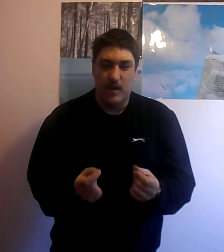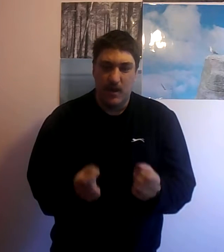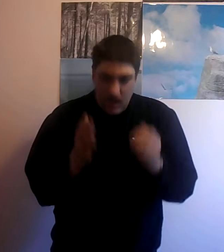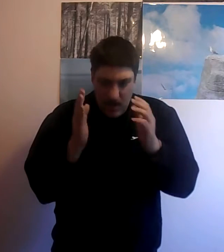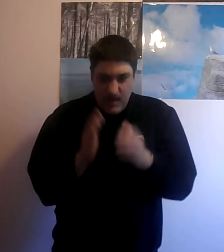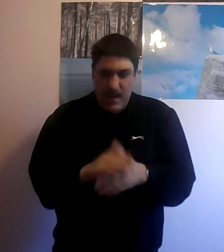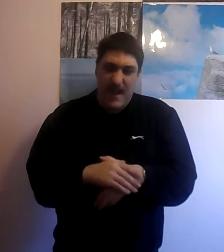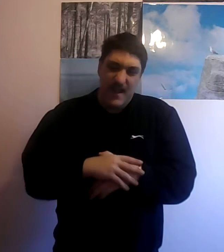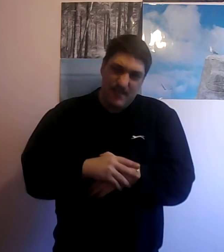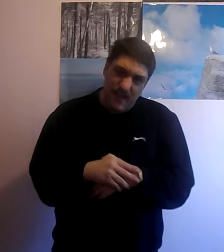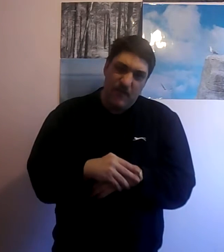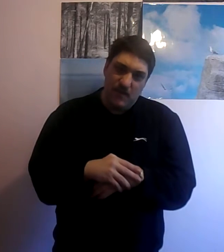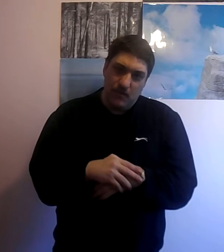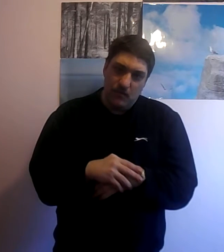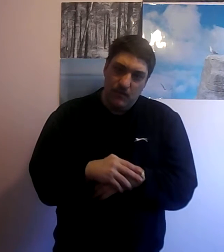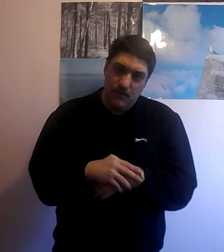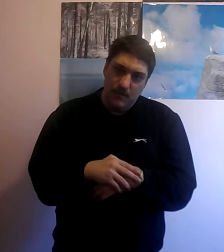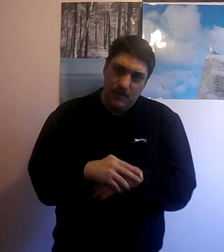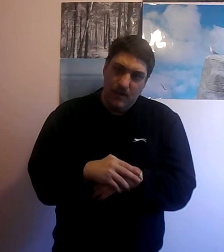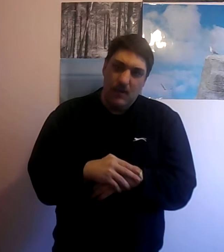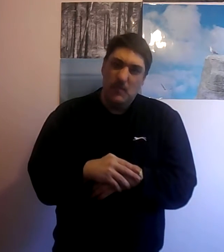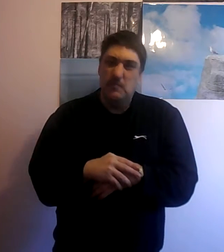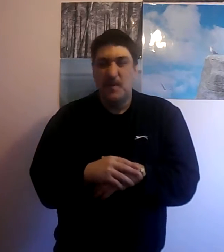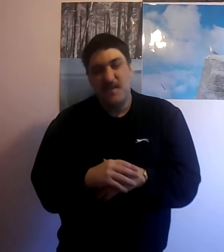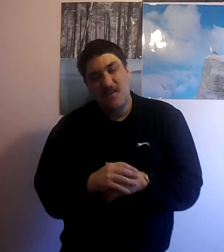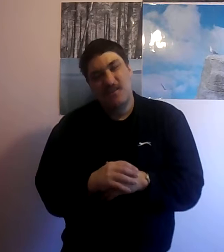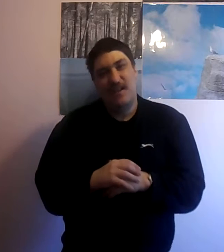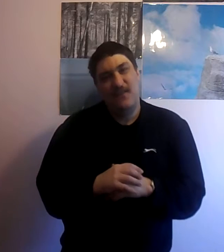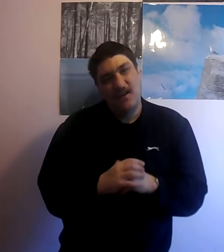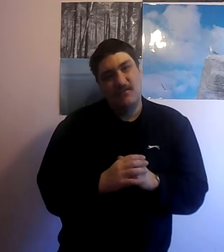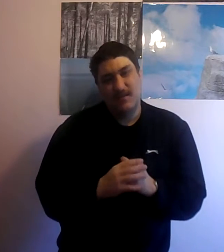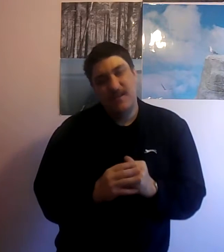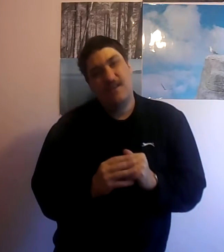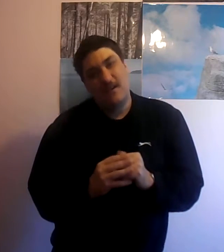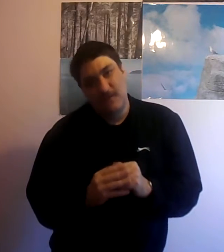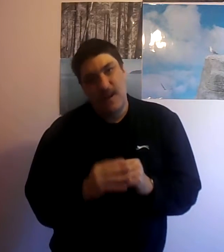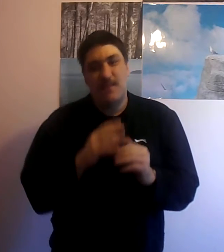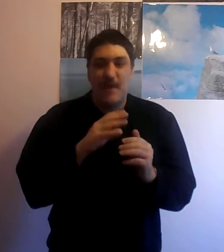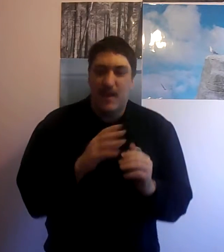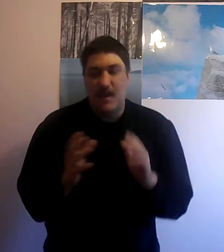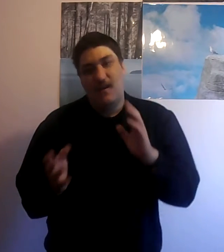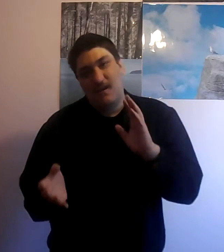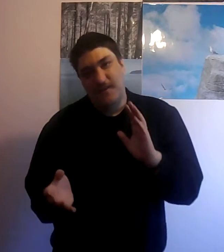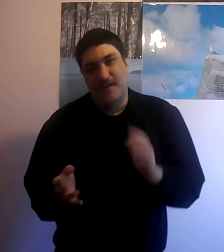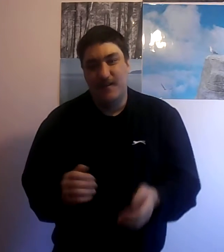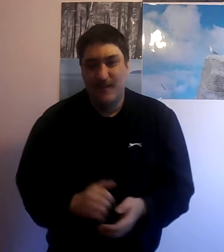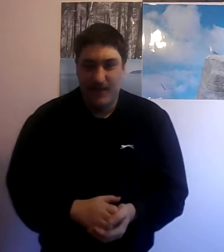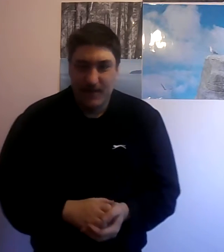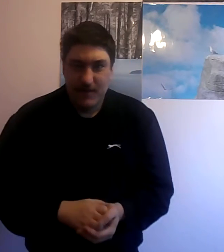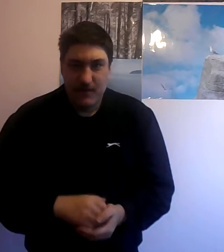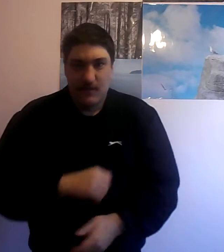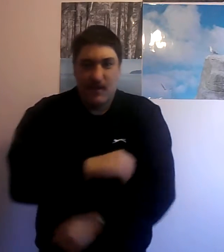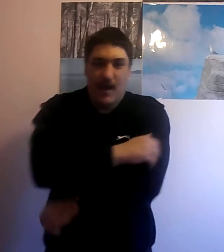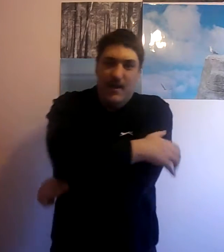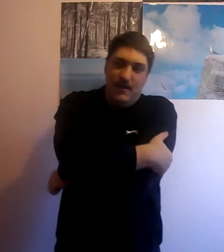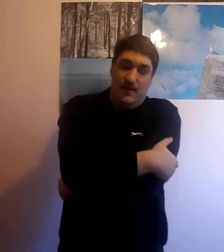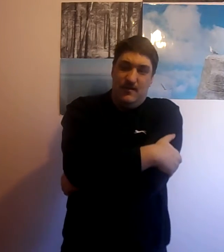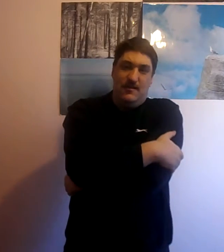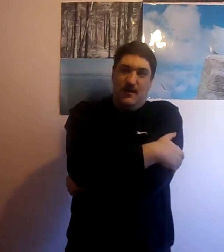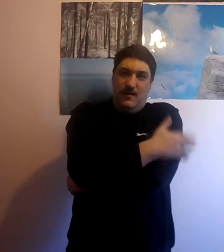yeah it's difficult but not difficult enough let's make it harder and it's like